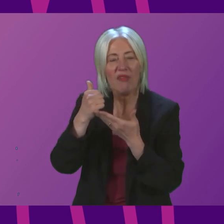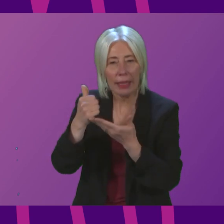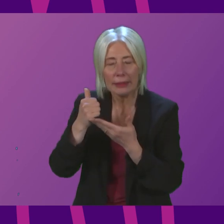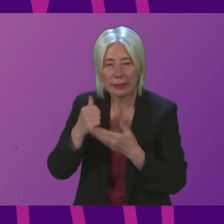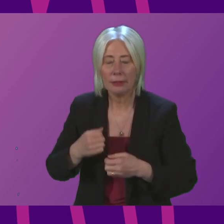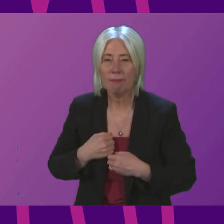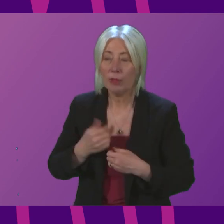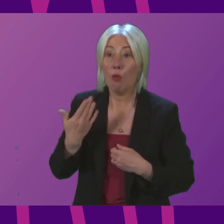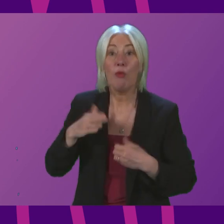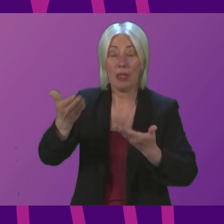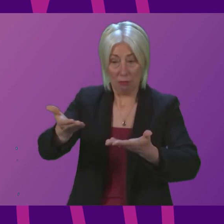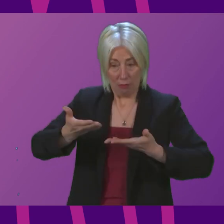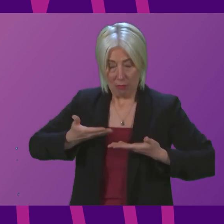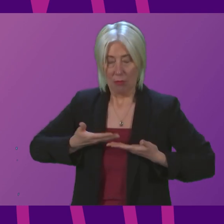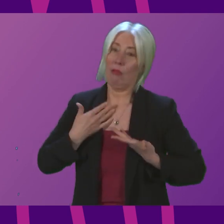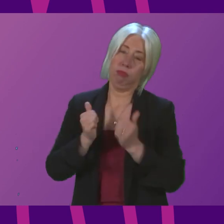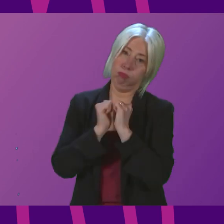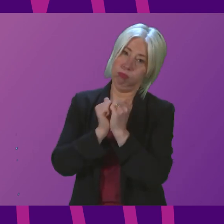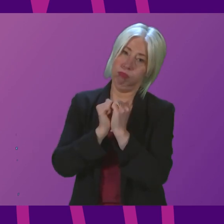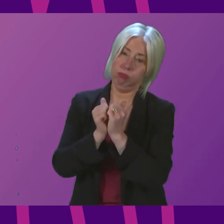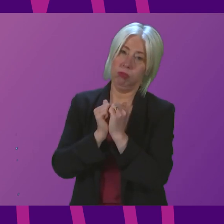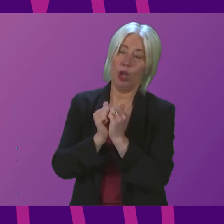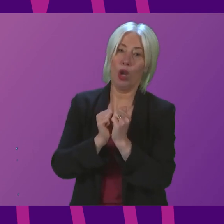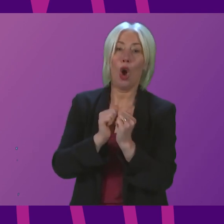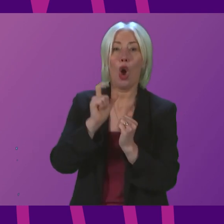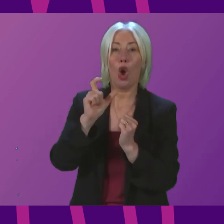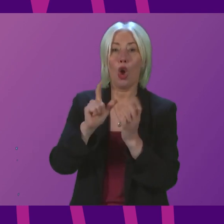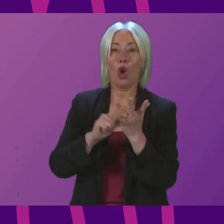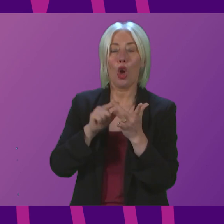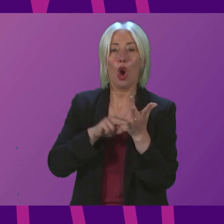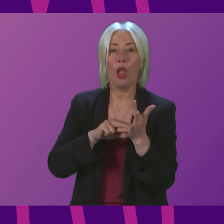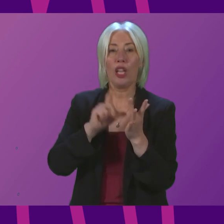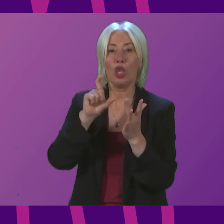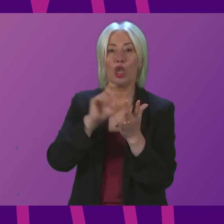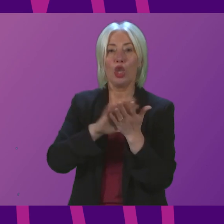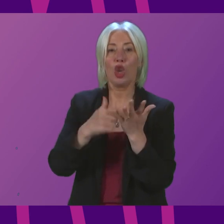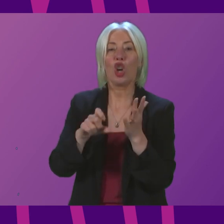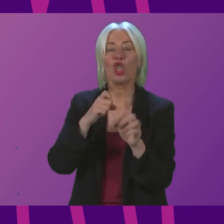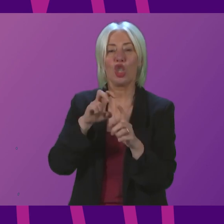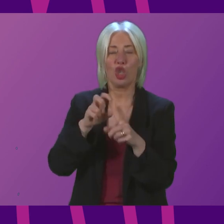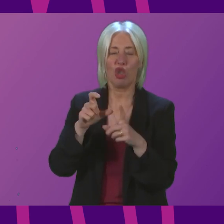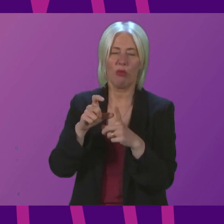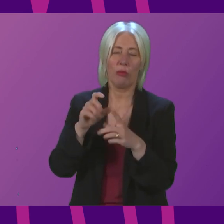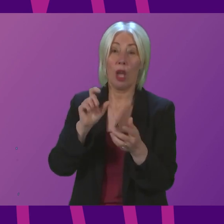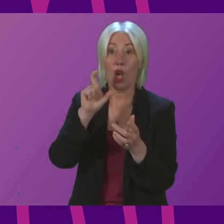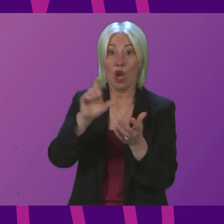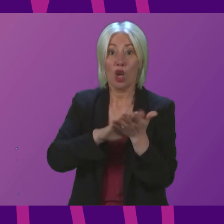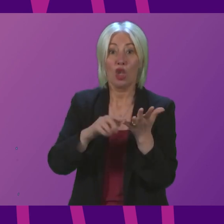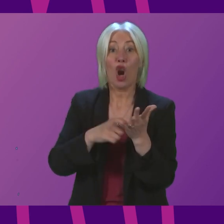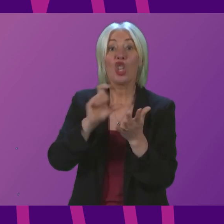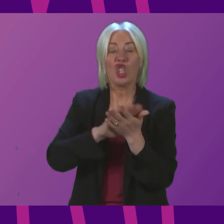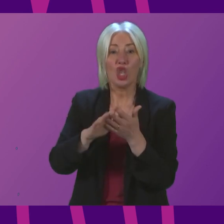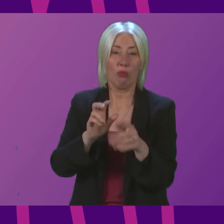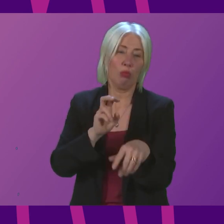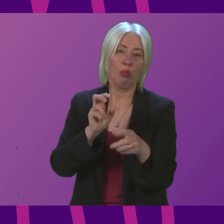We have received that. We are very grateful to Dr Colin Church for that review. It has been considered within Government,